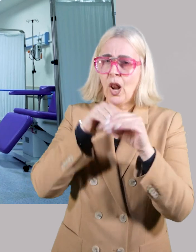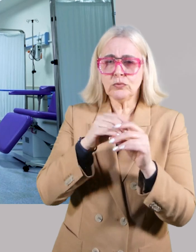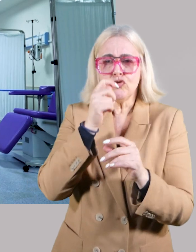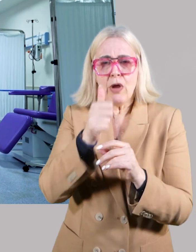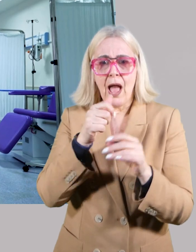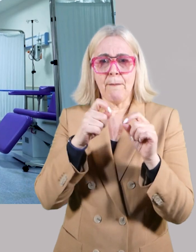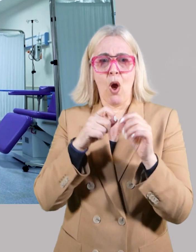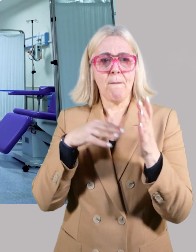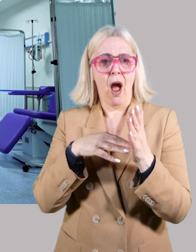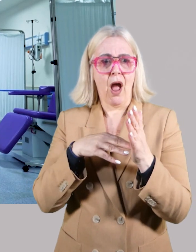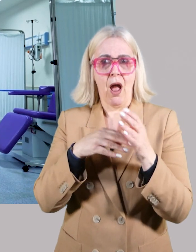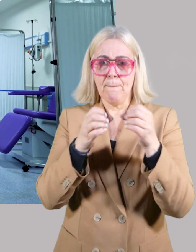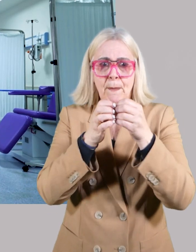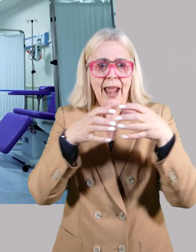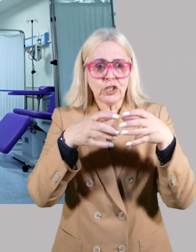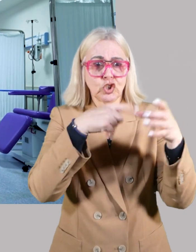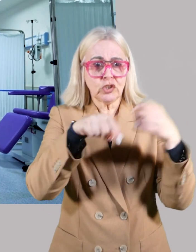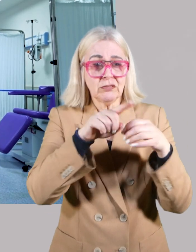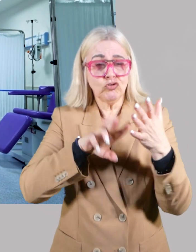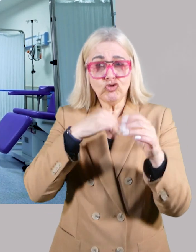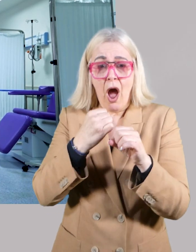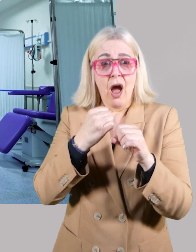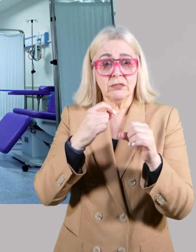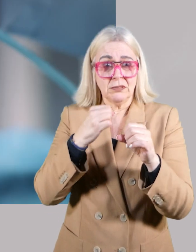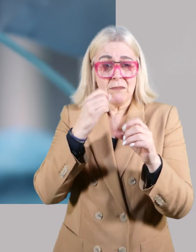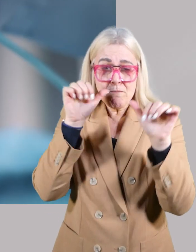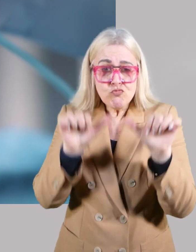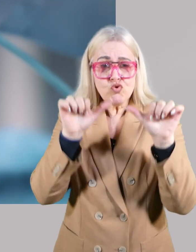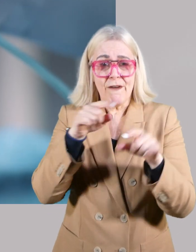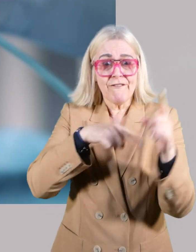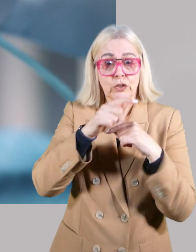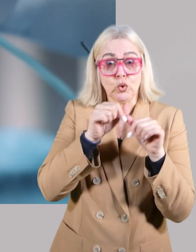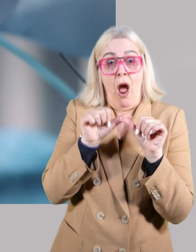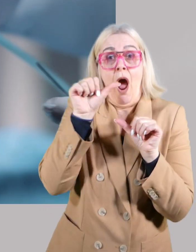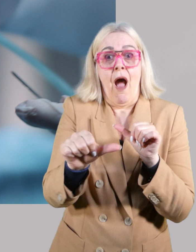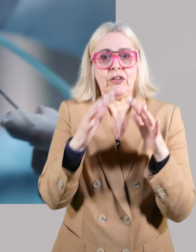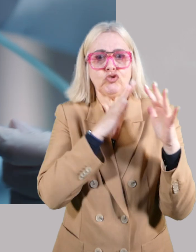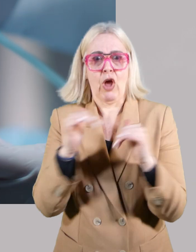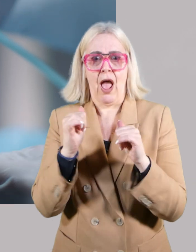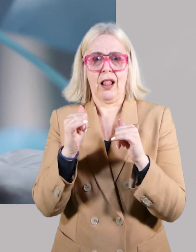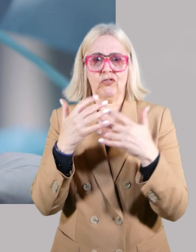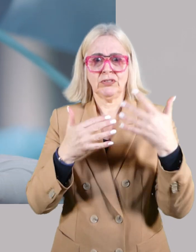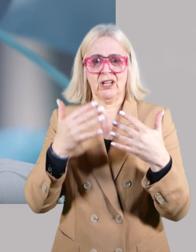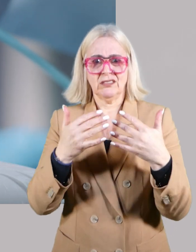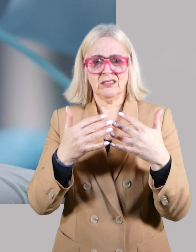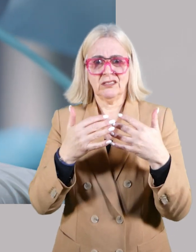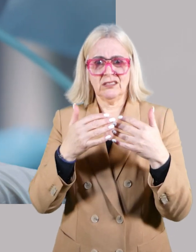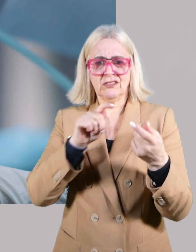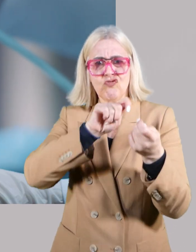including in rare biomarker populations, in a robust but yet meaningful timeframe from data release. But regulatory